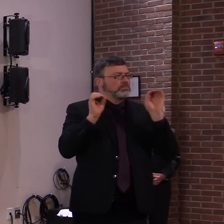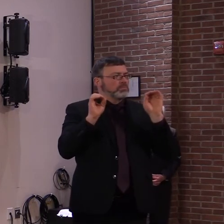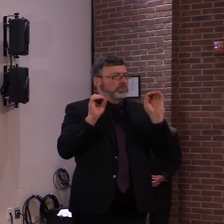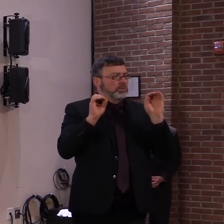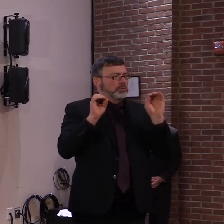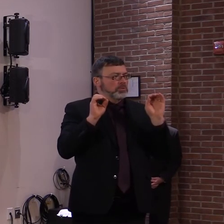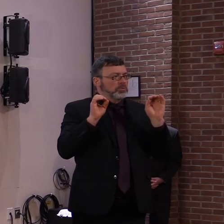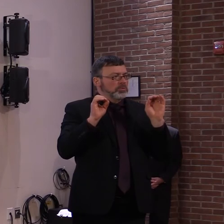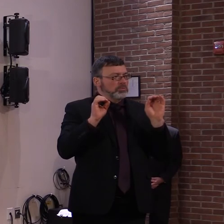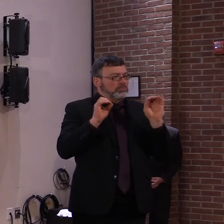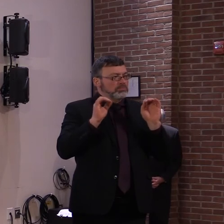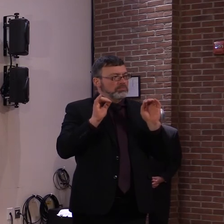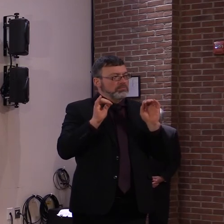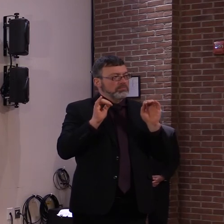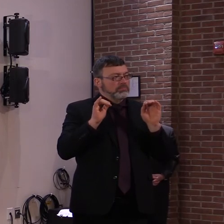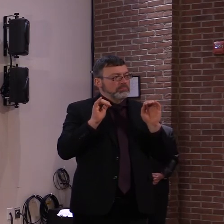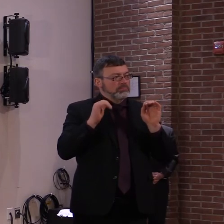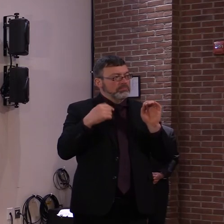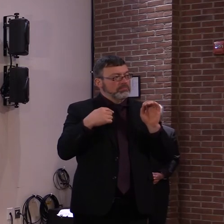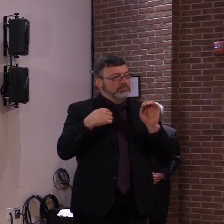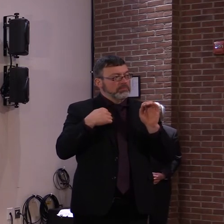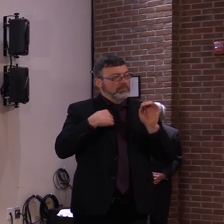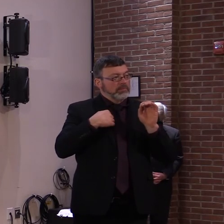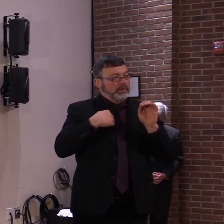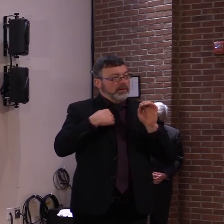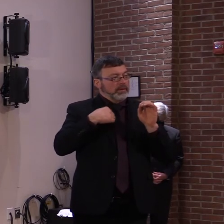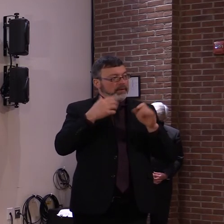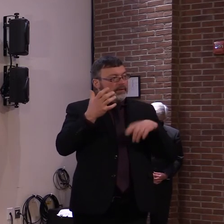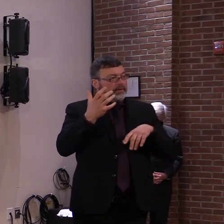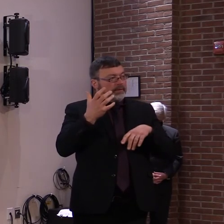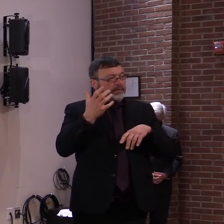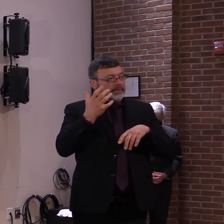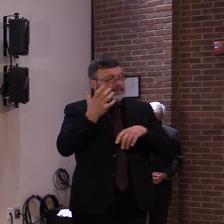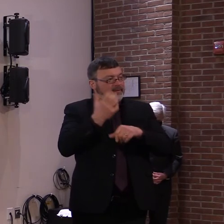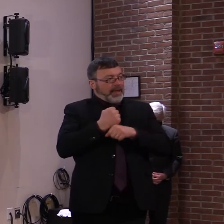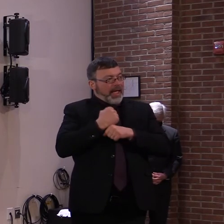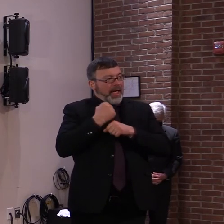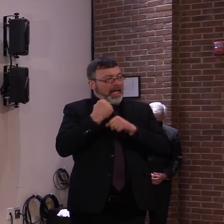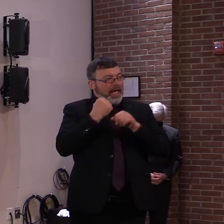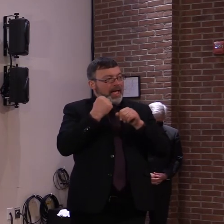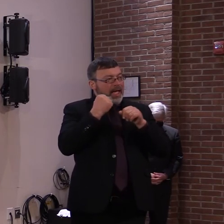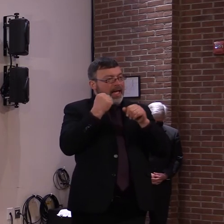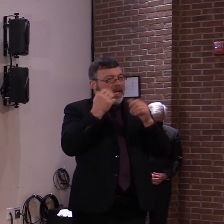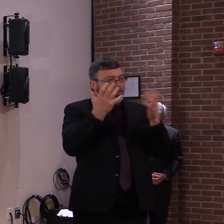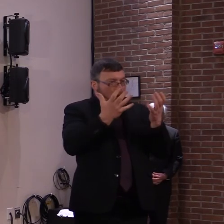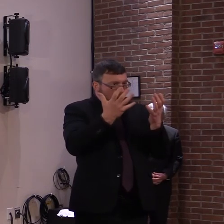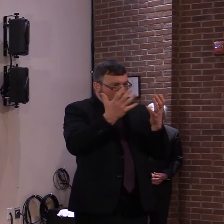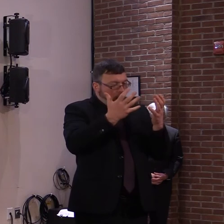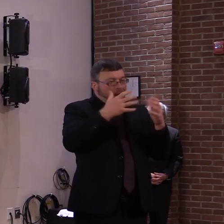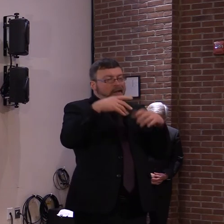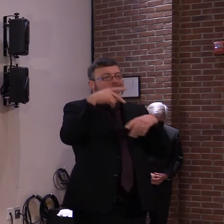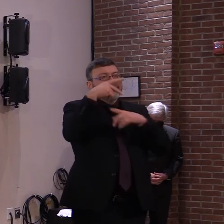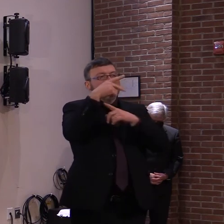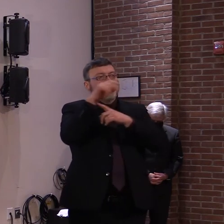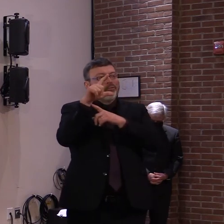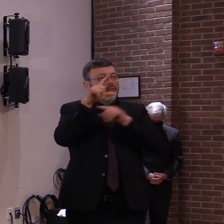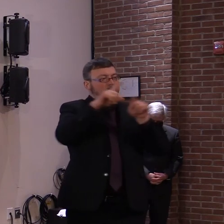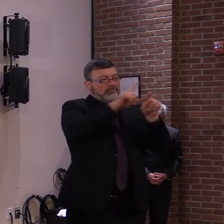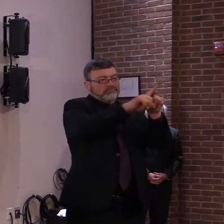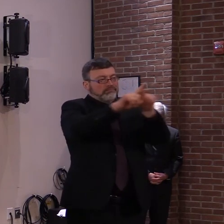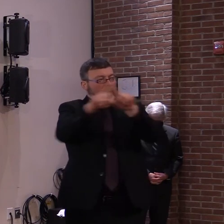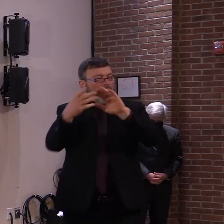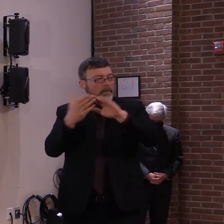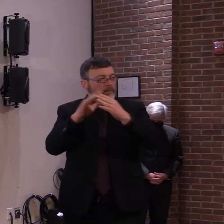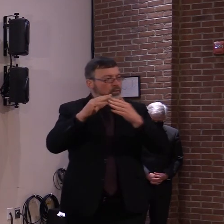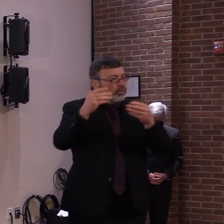a variety of inputs from the community, you know, on things like the areas